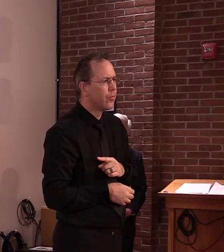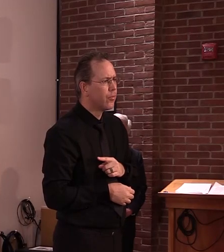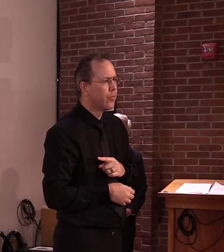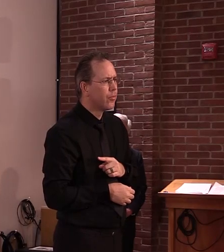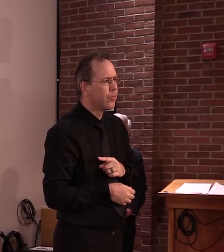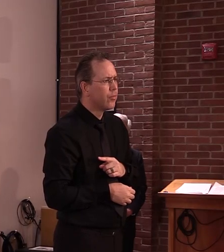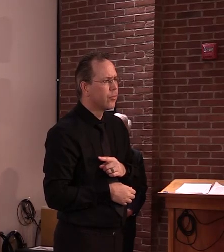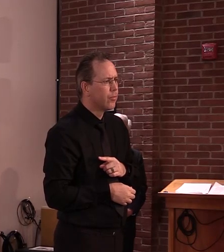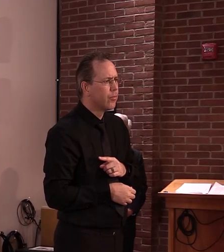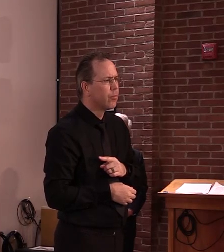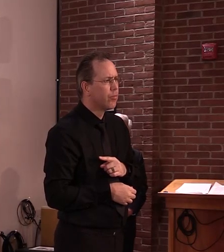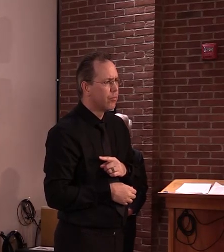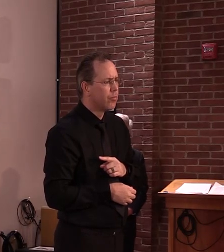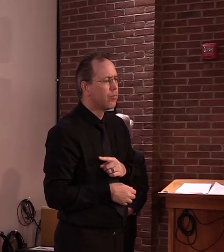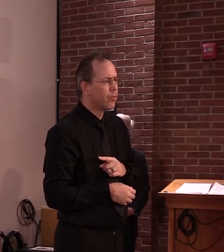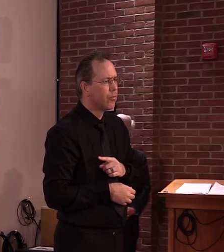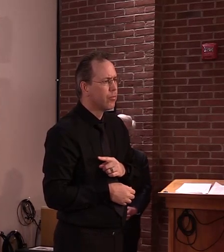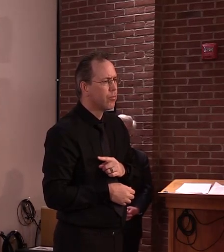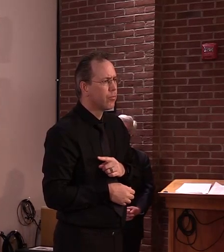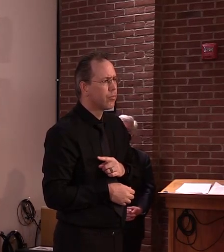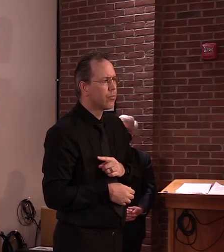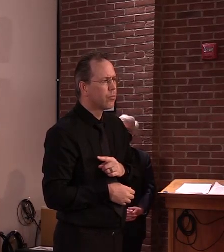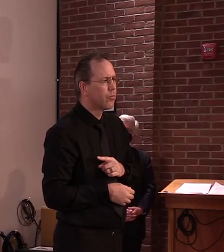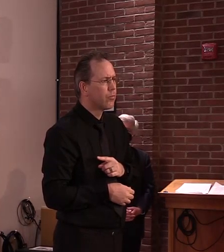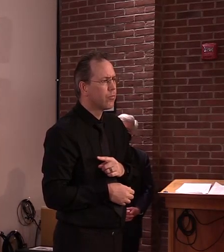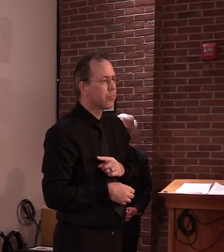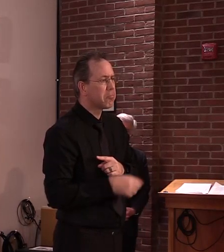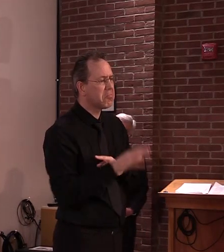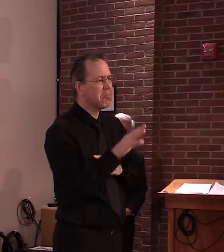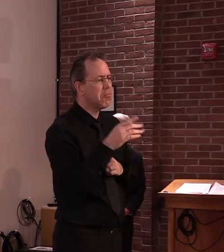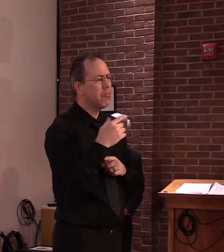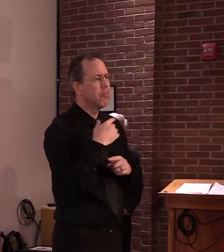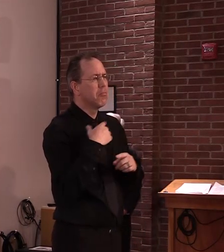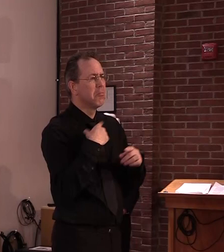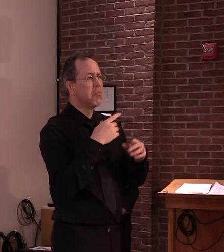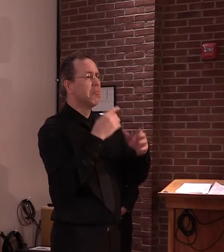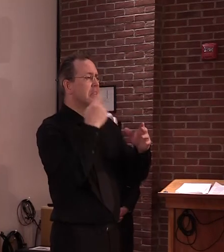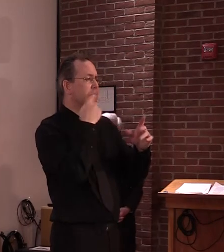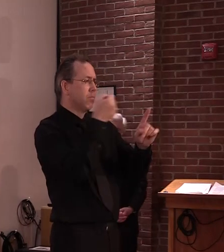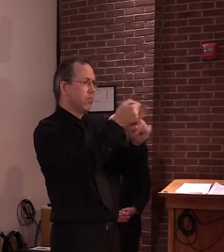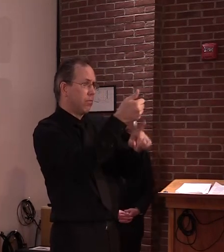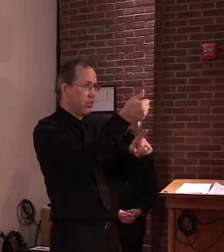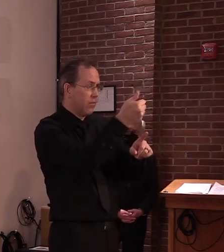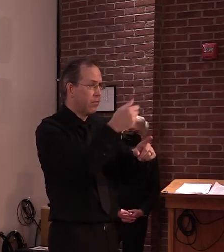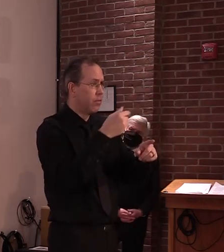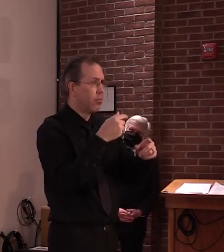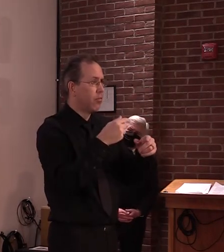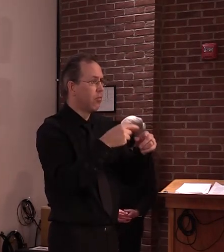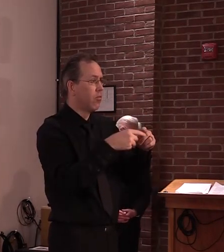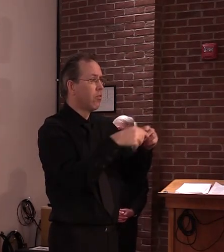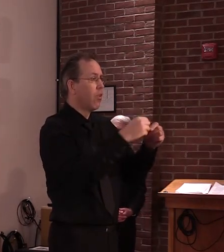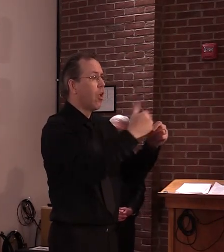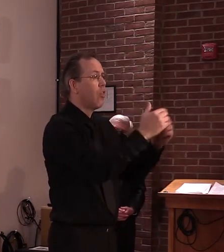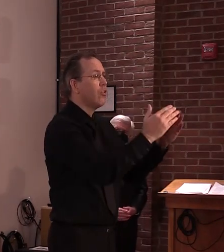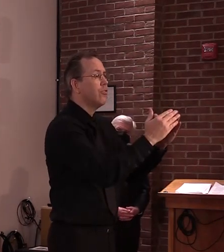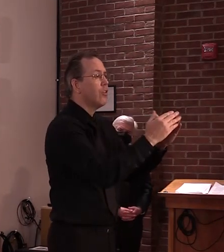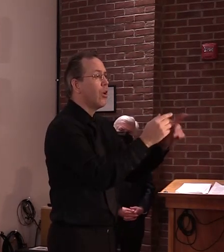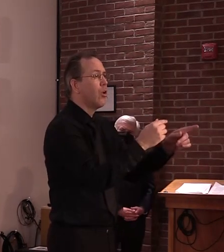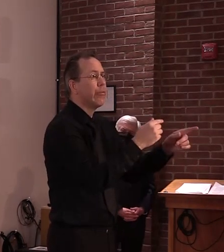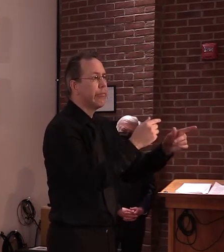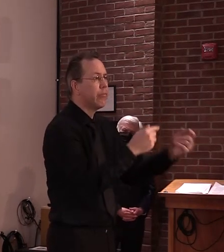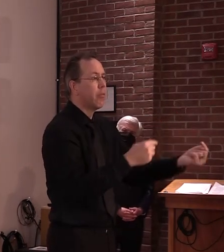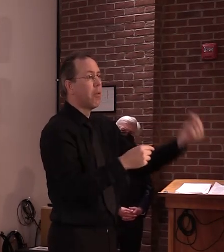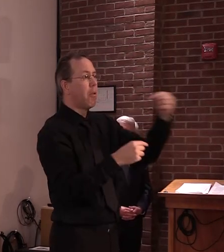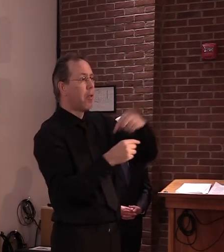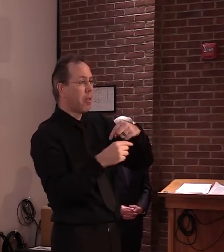become a positive test. That will precipitate a rather exhaustive interview over the